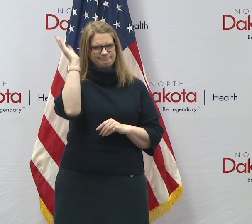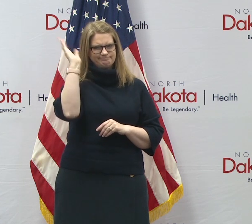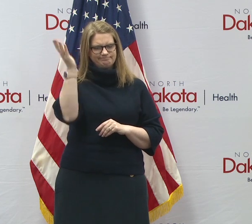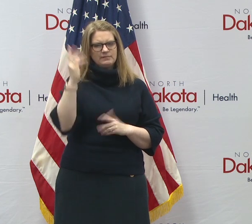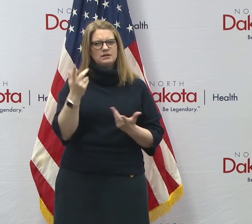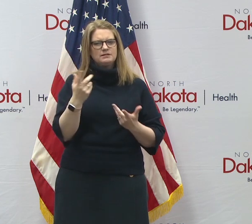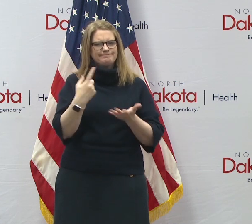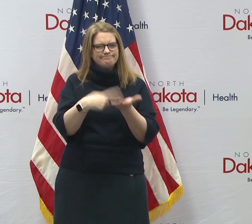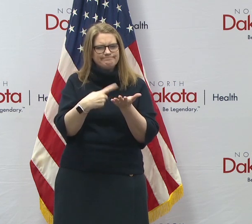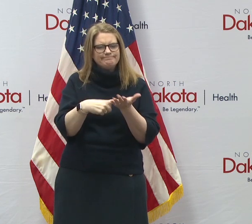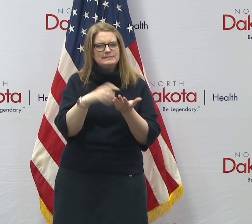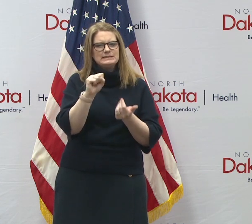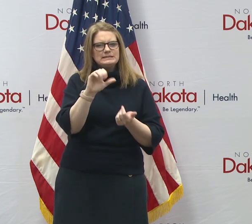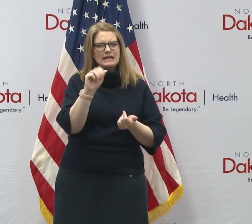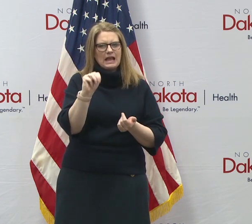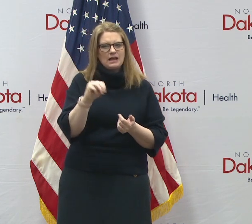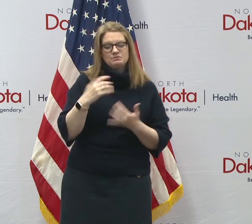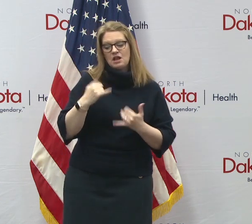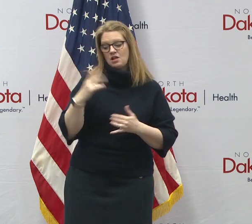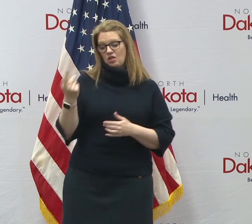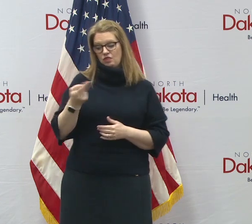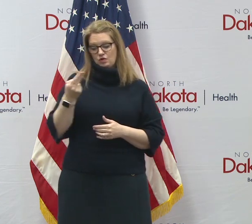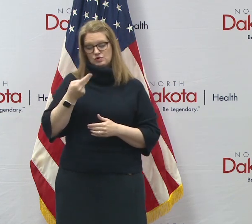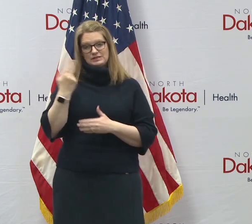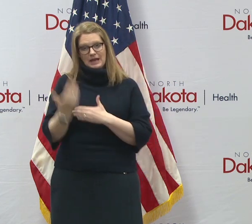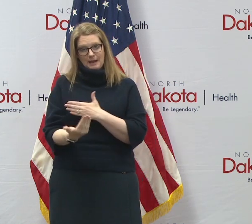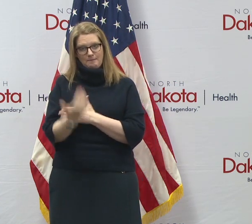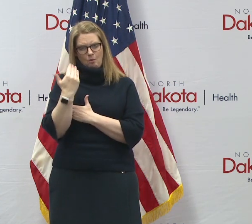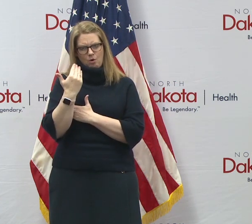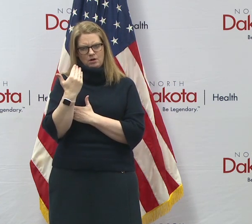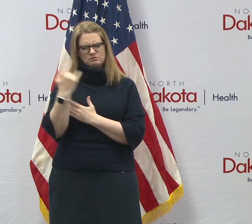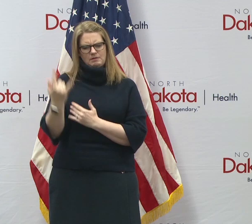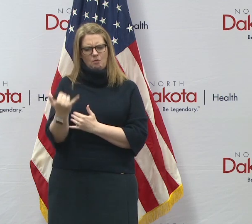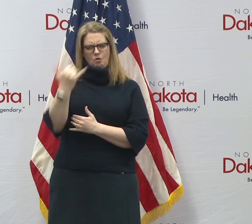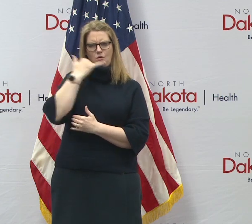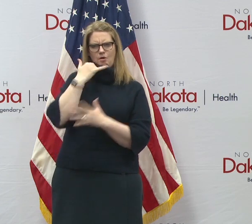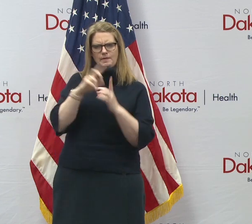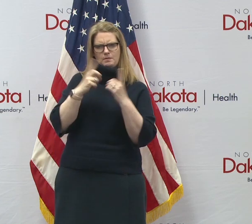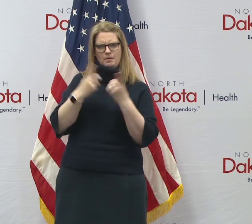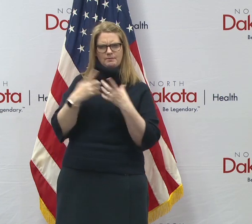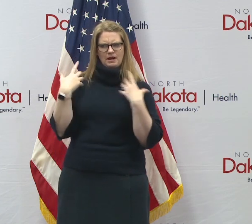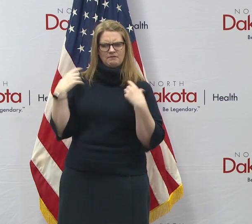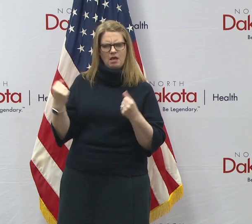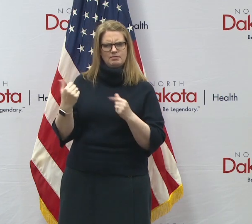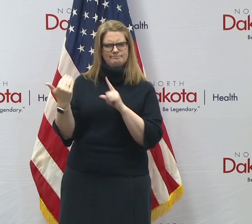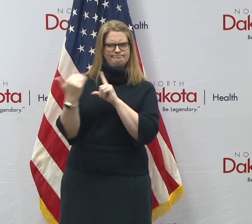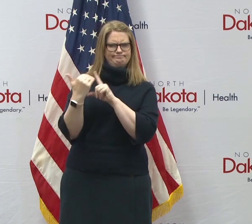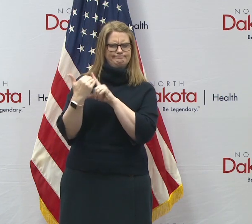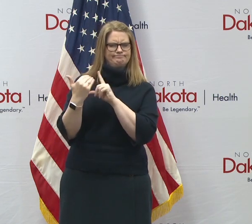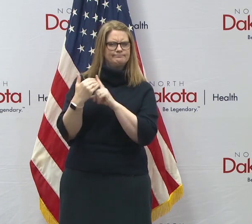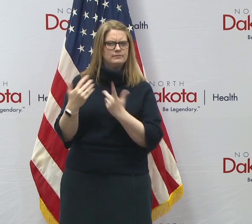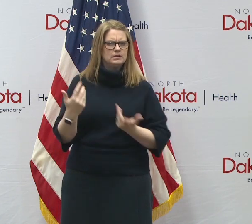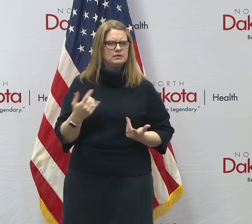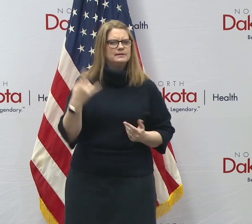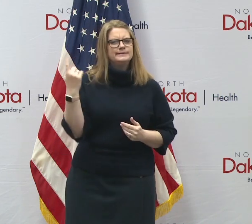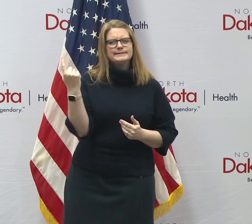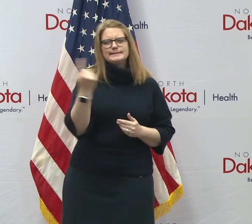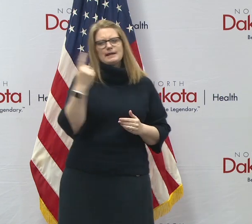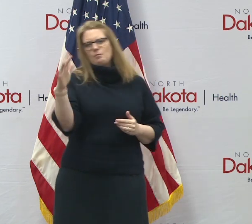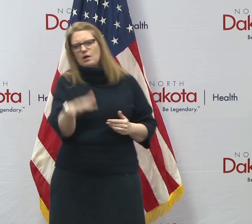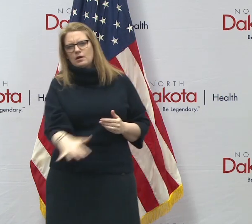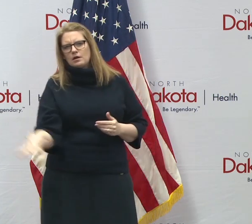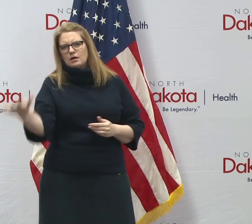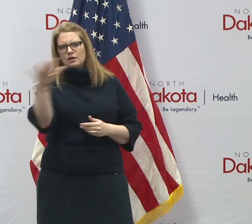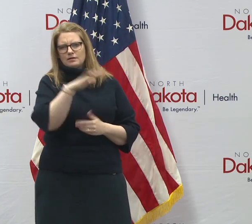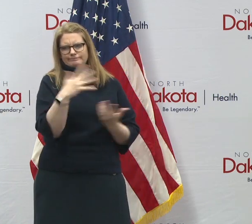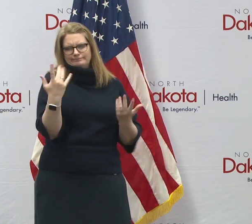to, uh, Thursday morning, Department of Health was made aware of situation where scammers, uh, somewhere, uh,